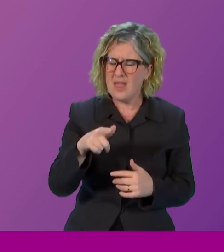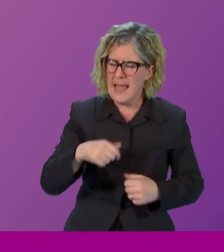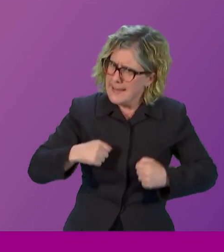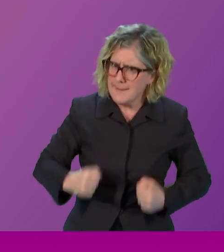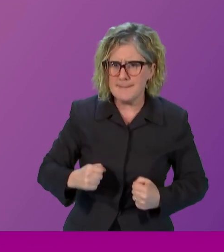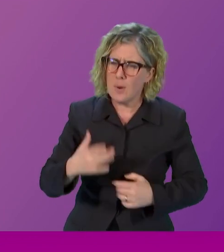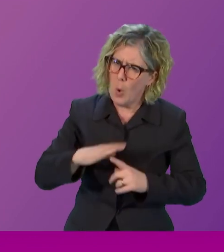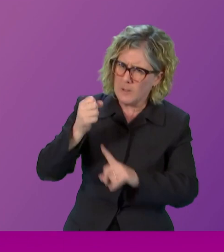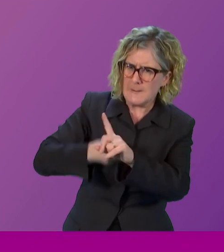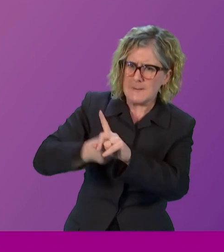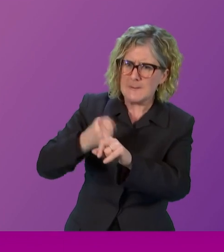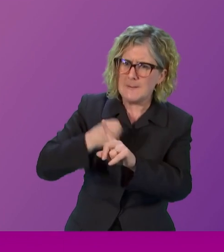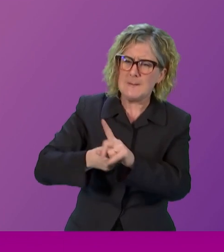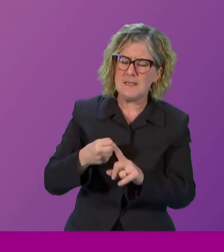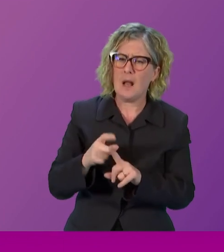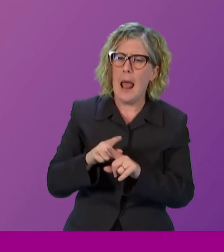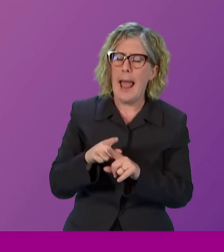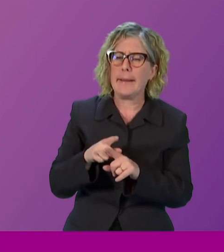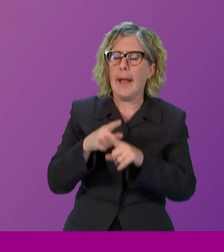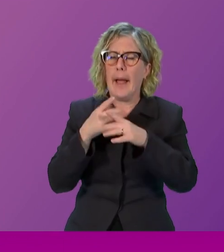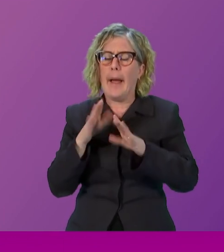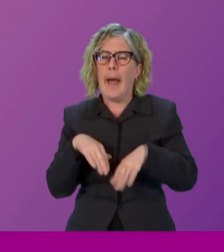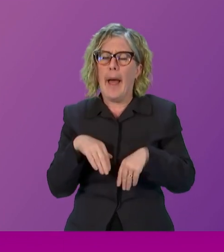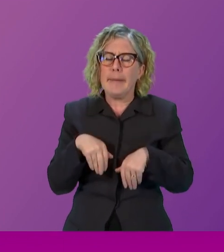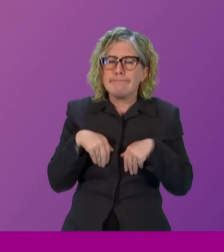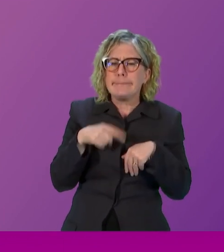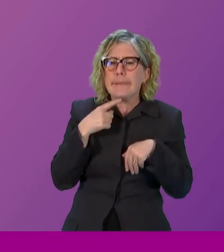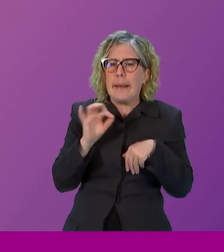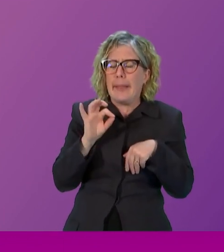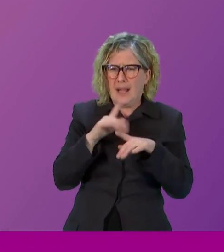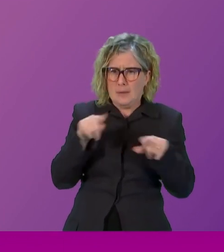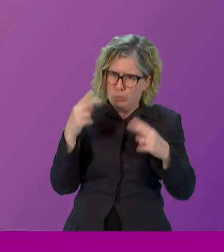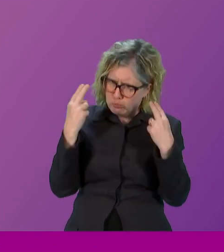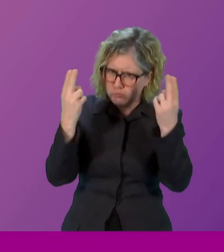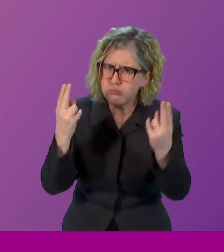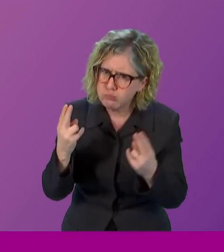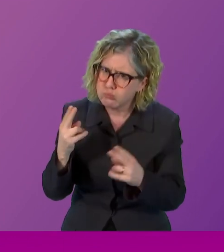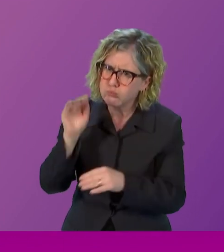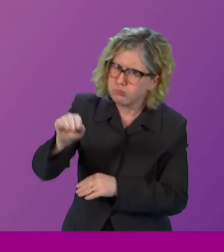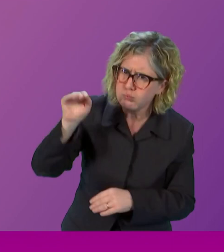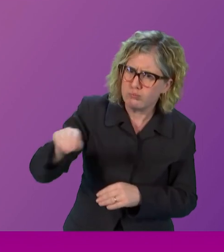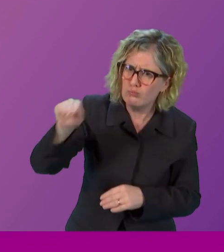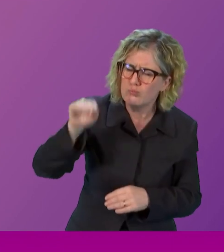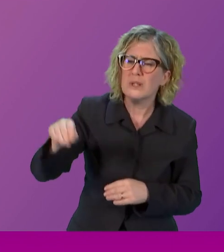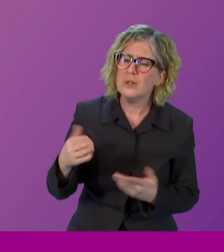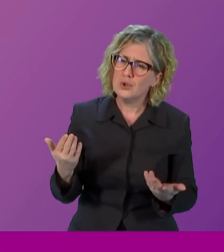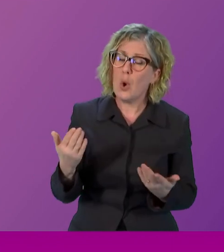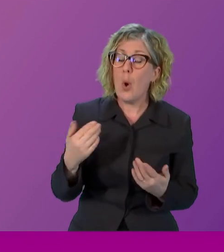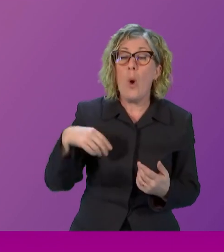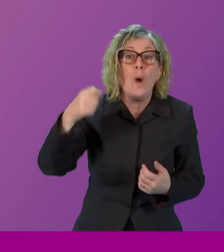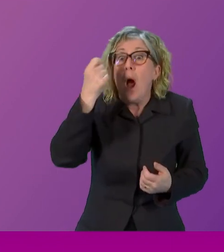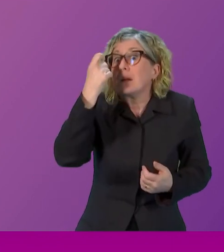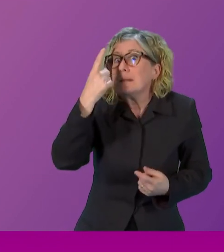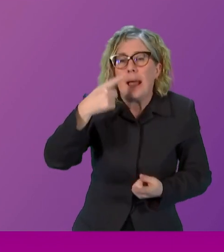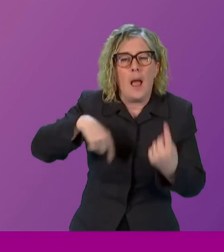And that's what we need, because with the best will in the world, we, you know, we make plans, we do all those things. But we